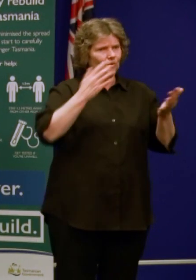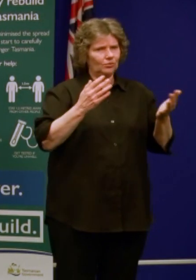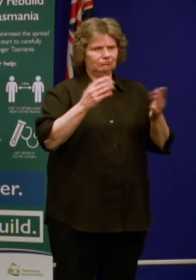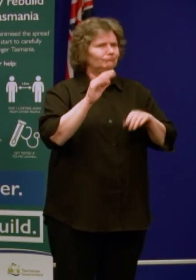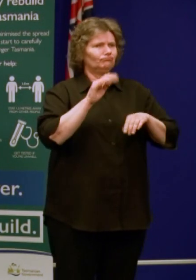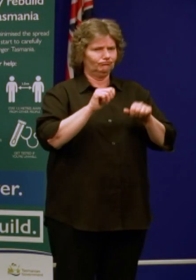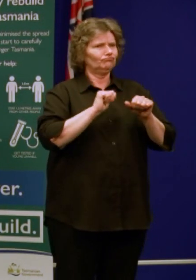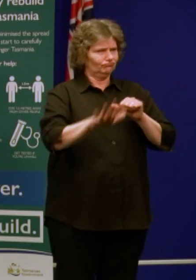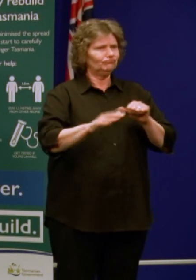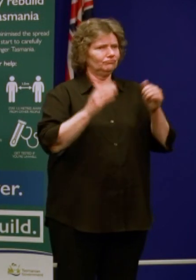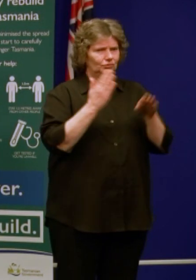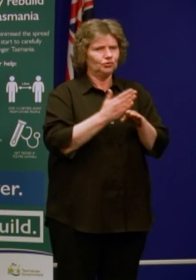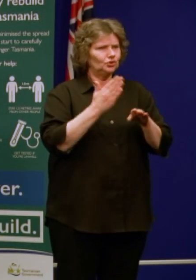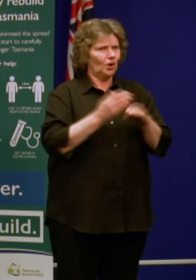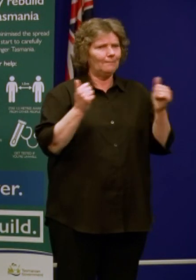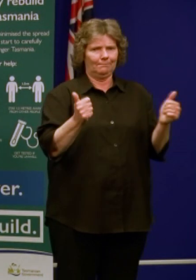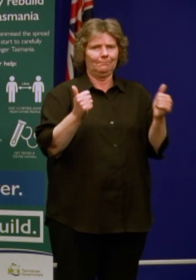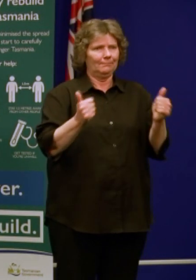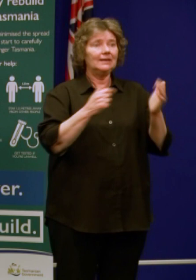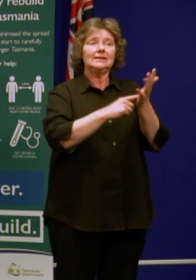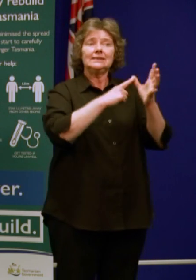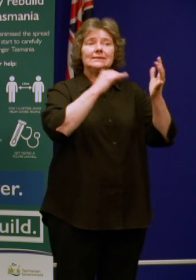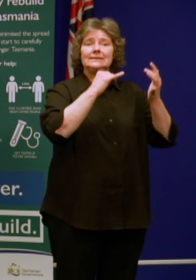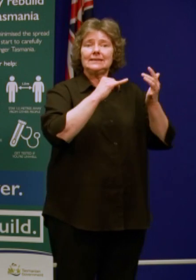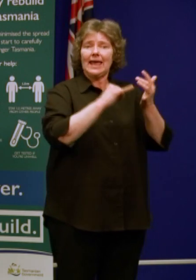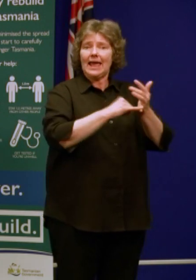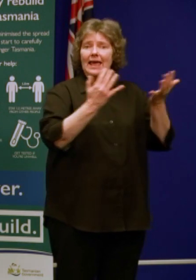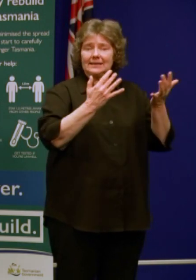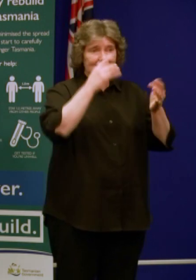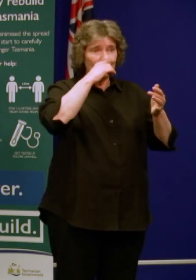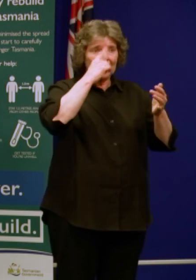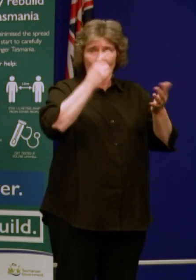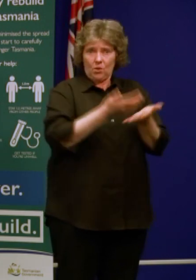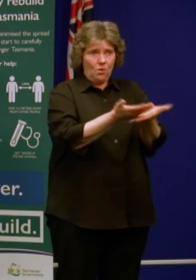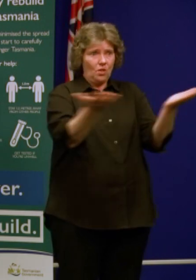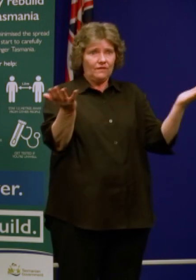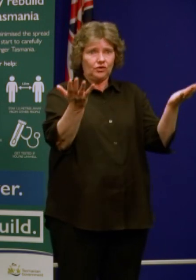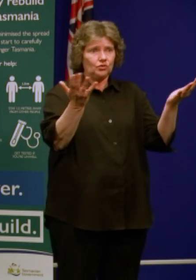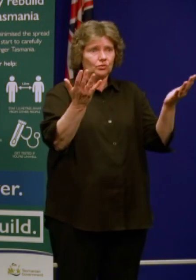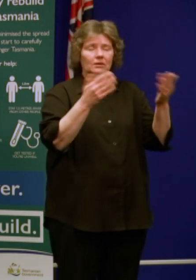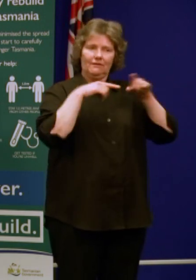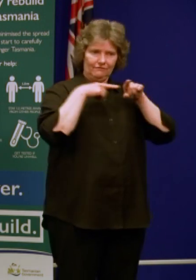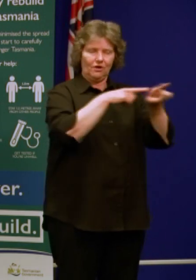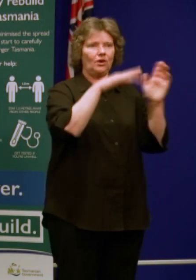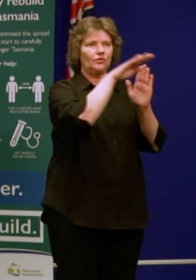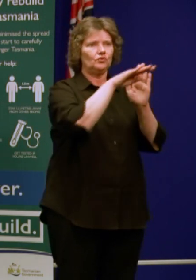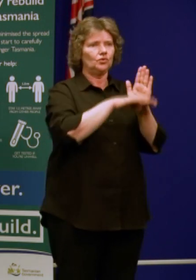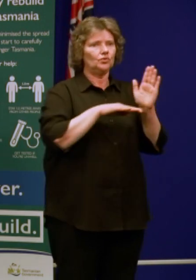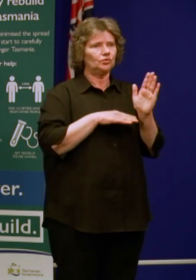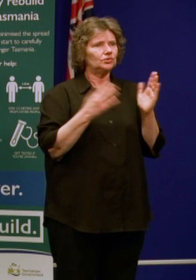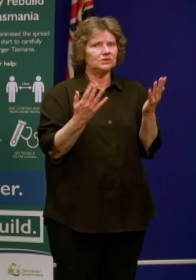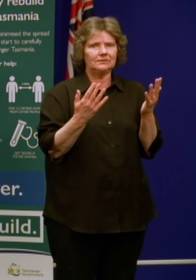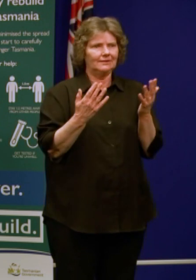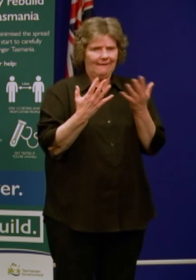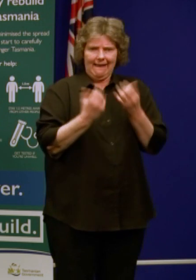importantly Tasmanians have followed the rules. They've dealt with some really difficult personal circumstances